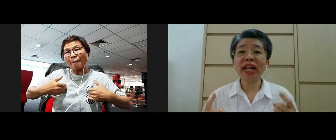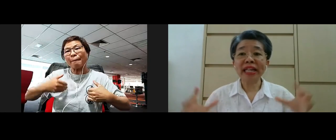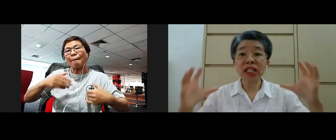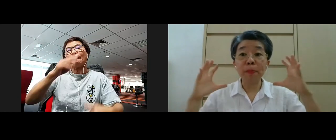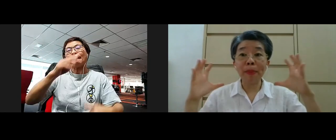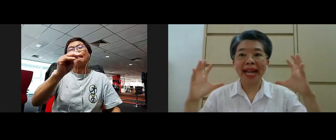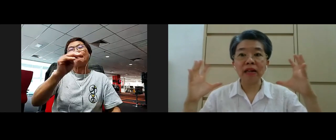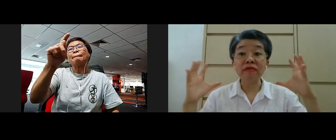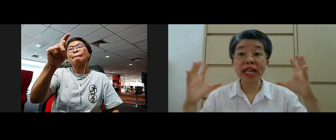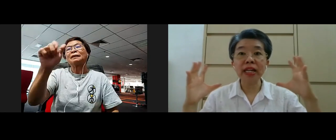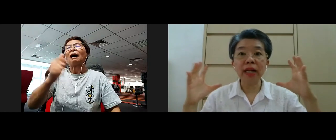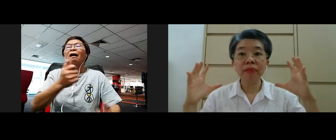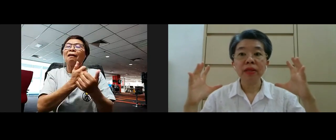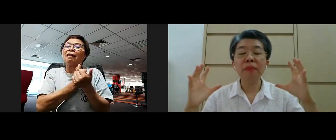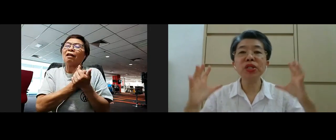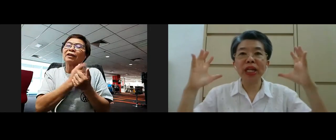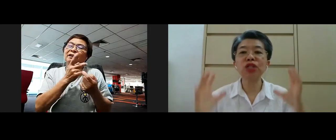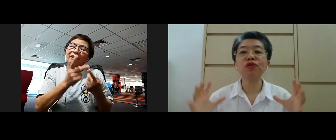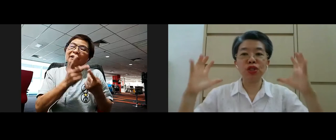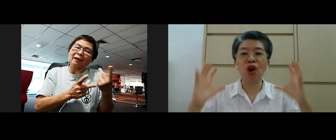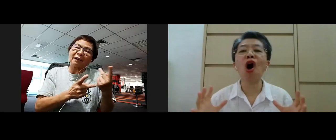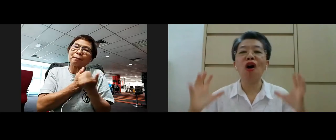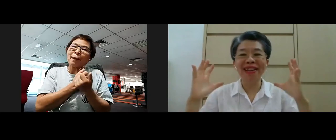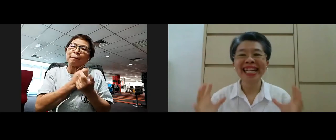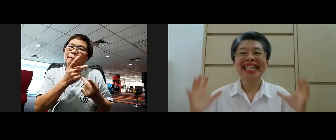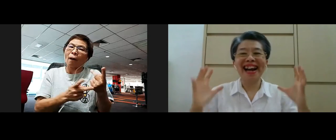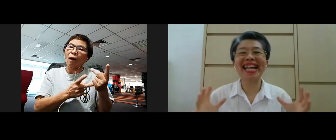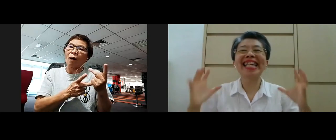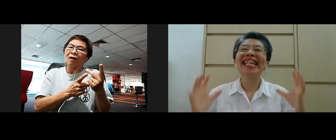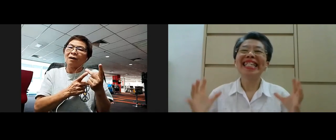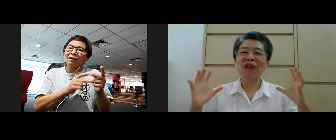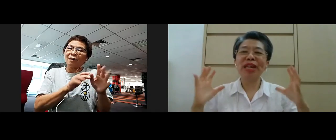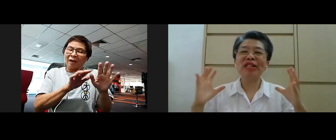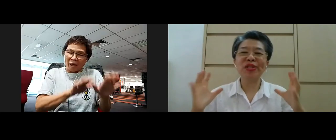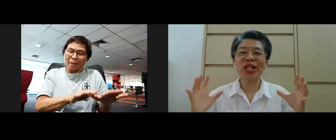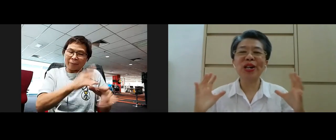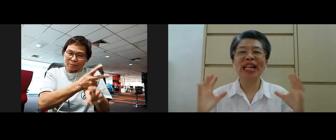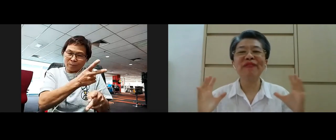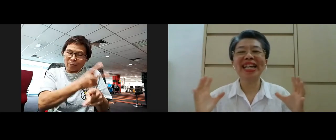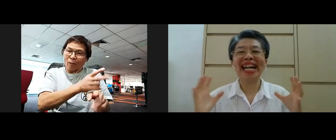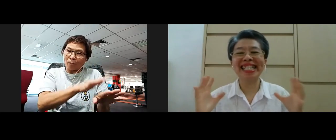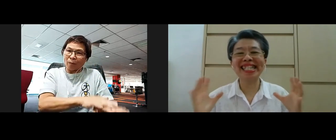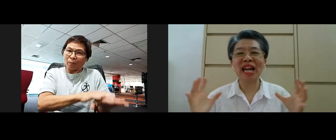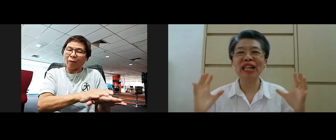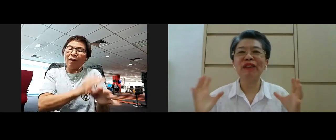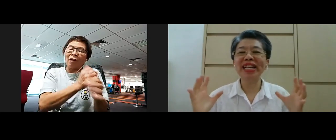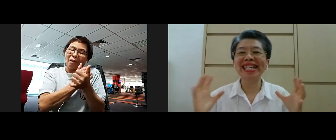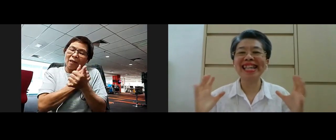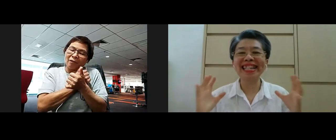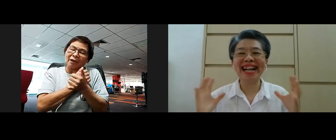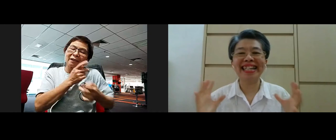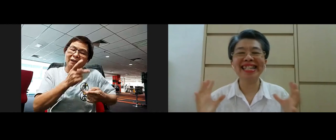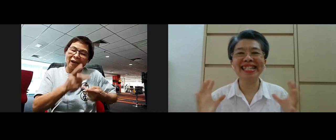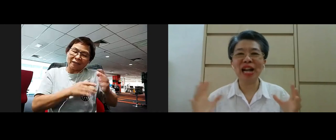or loving kindness bank ready yeah it means we need to store right yeah we need to store the loving kindness yeah the